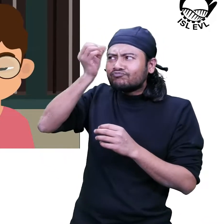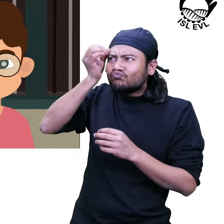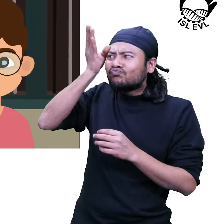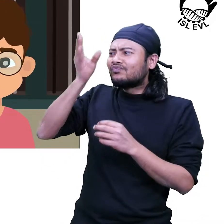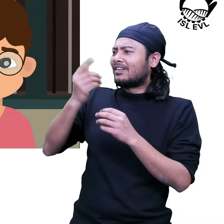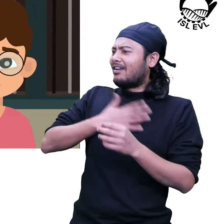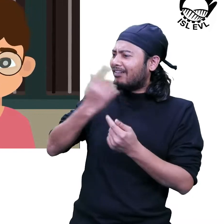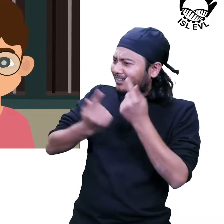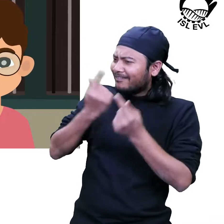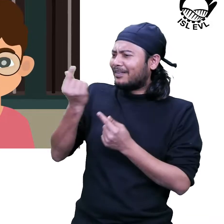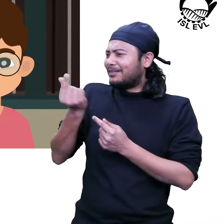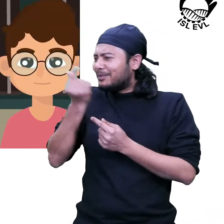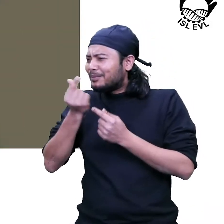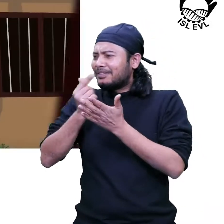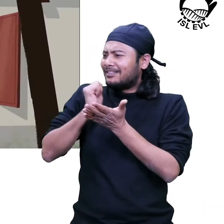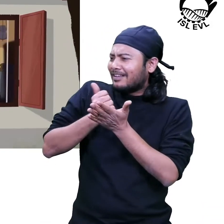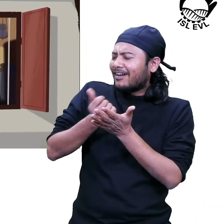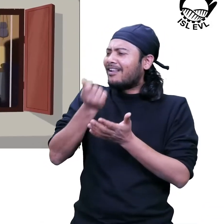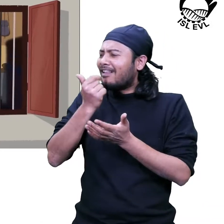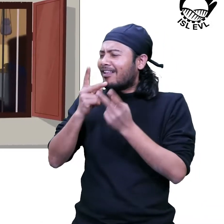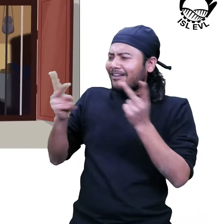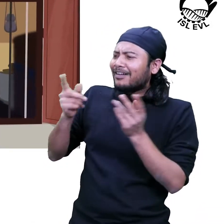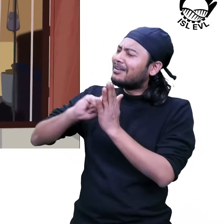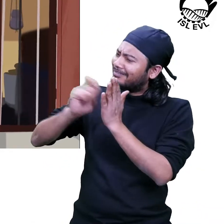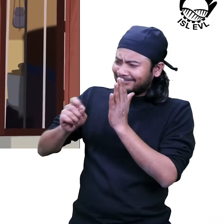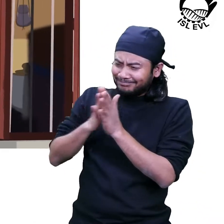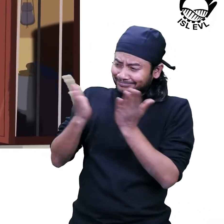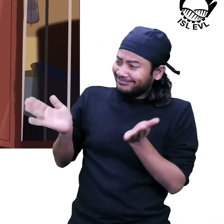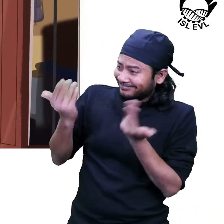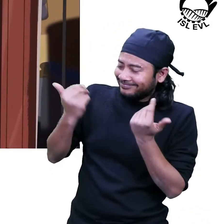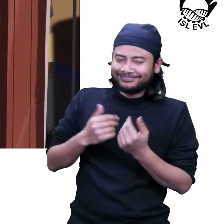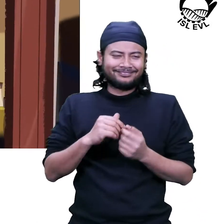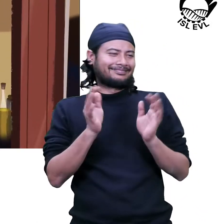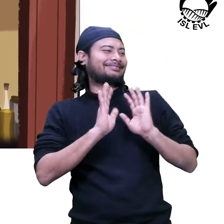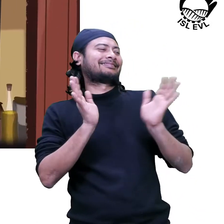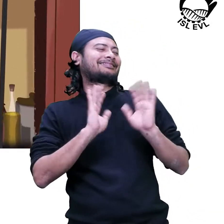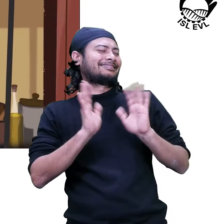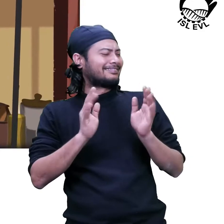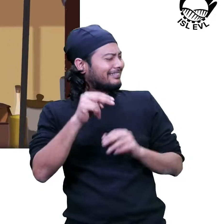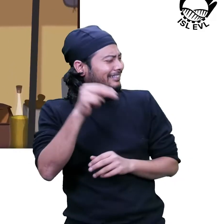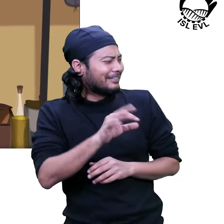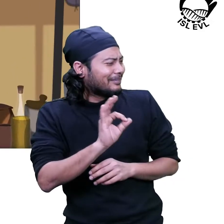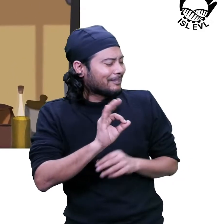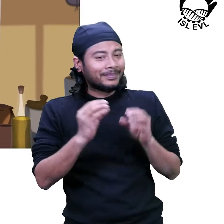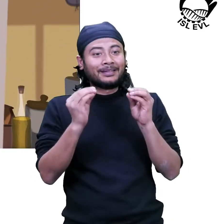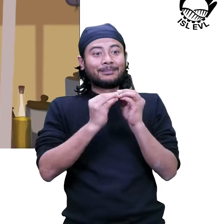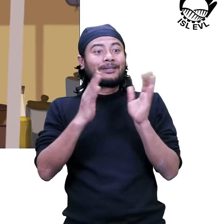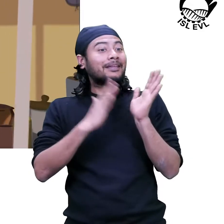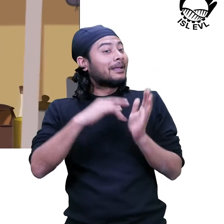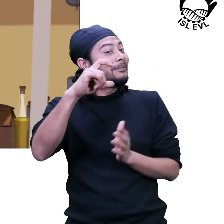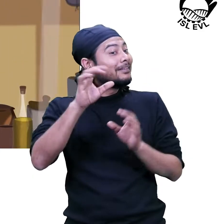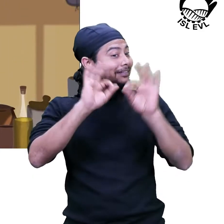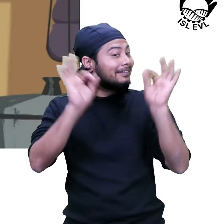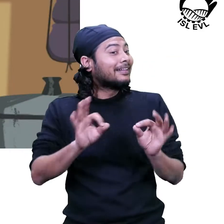You should write a book about it. I don't need to do that. Our BMC already records